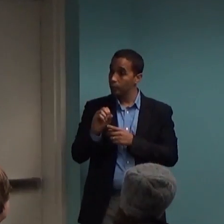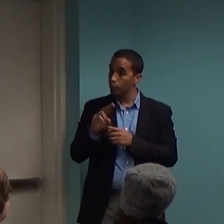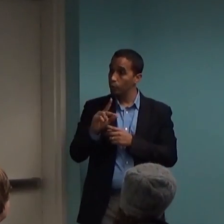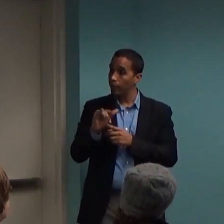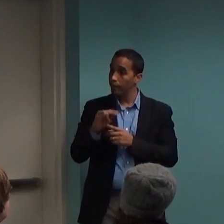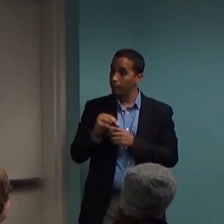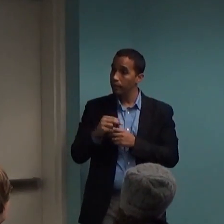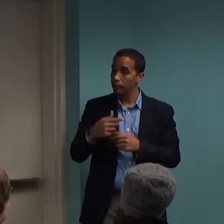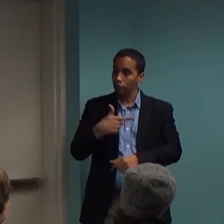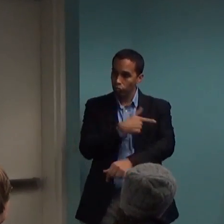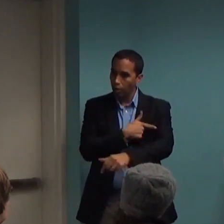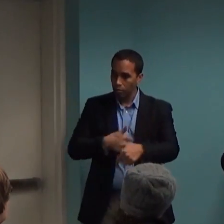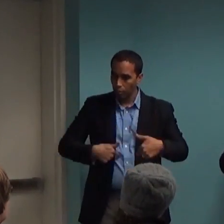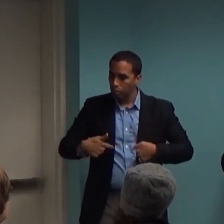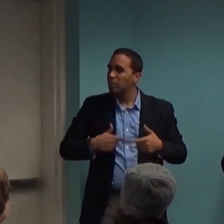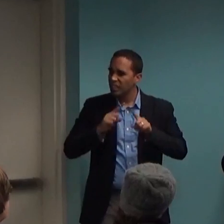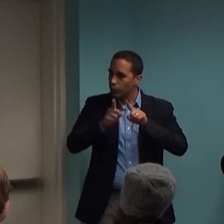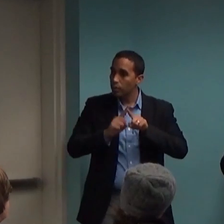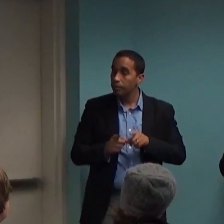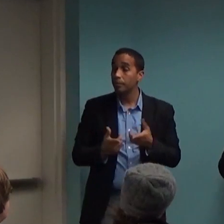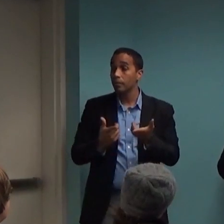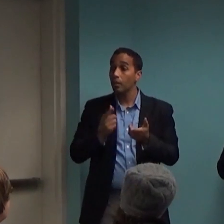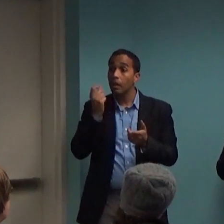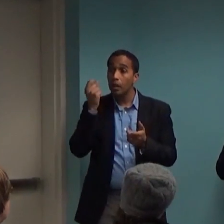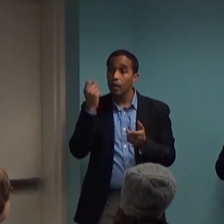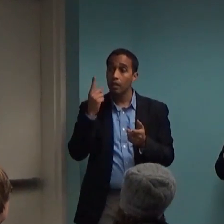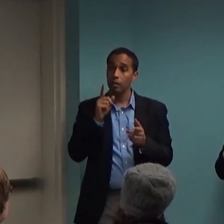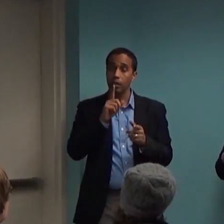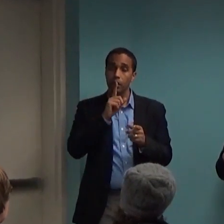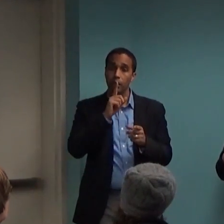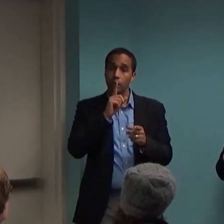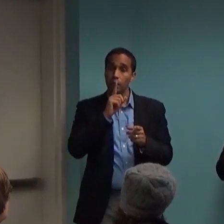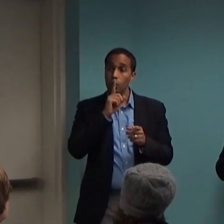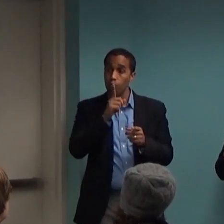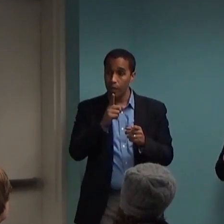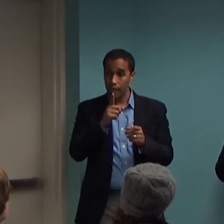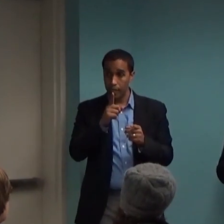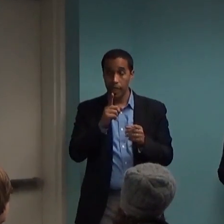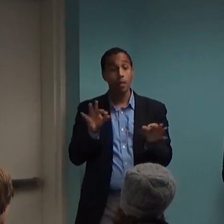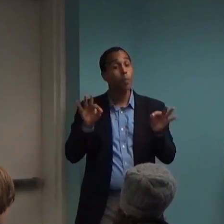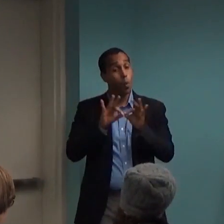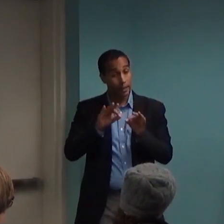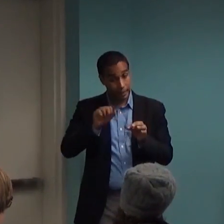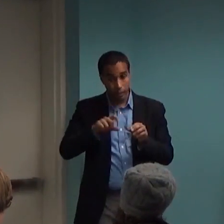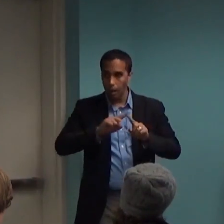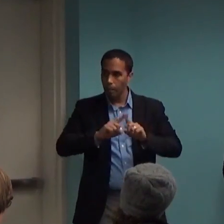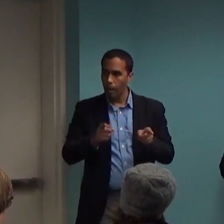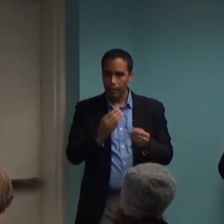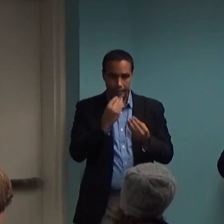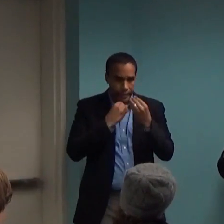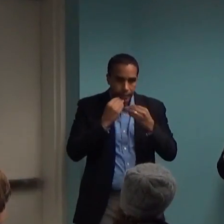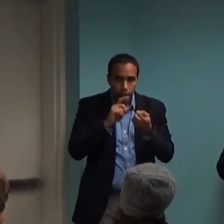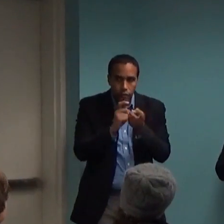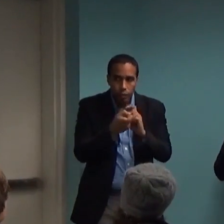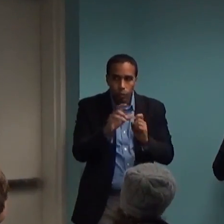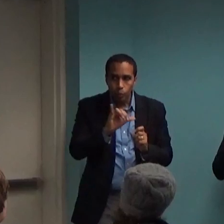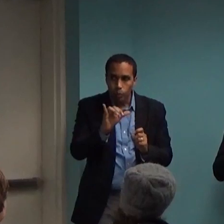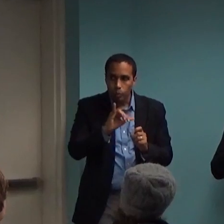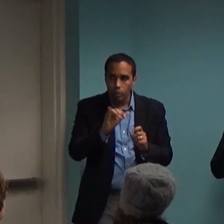but there's a very, very important behavioral component. You have to change your diet. That's an, that's actually an